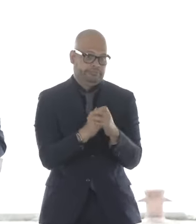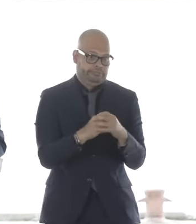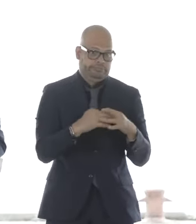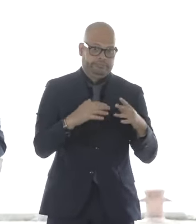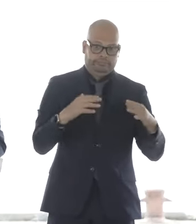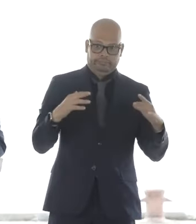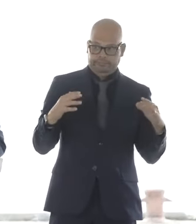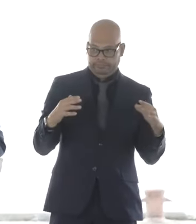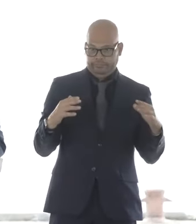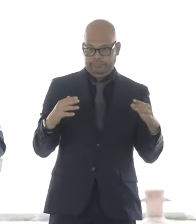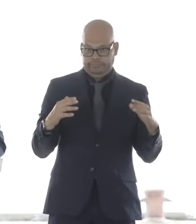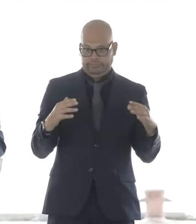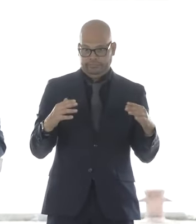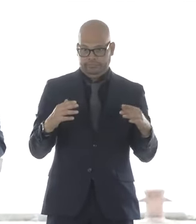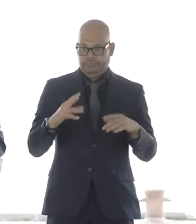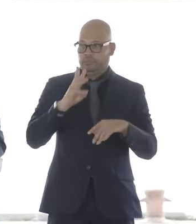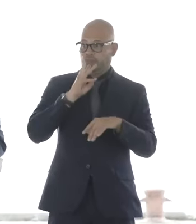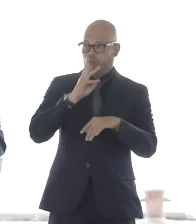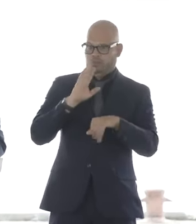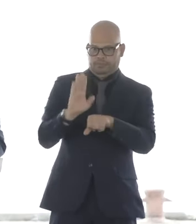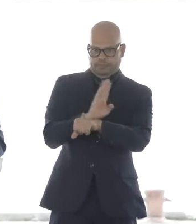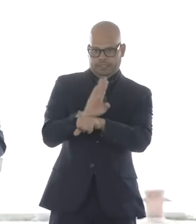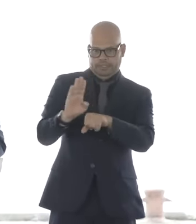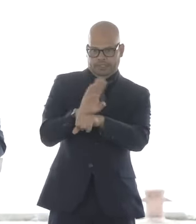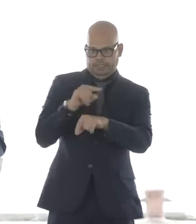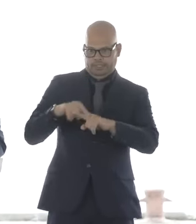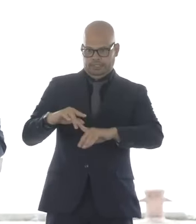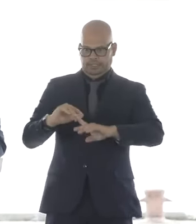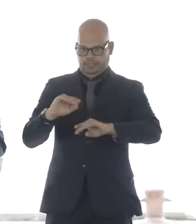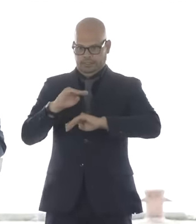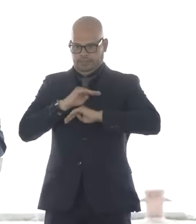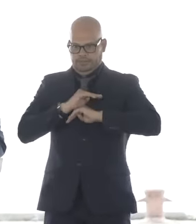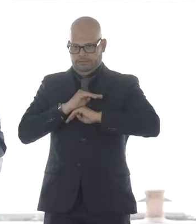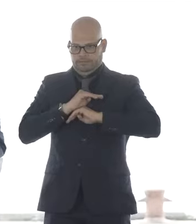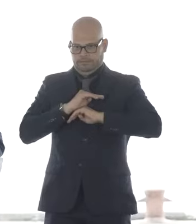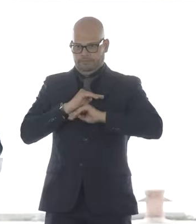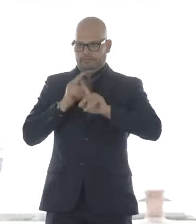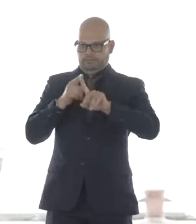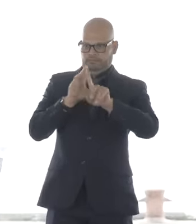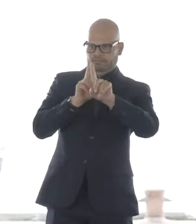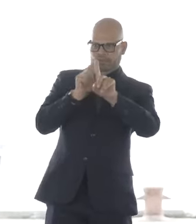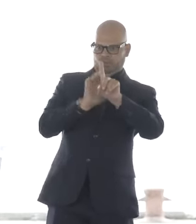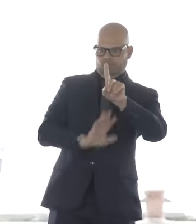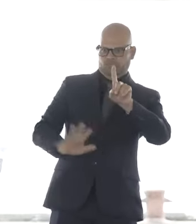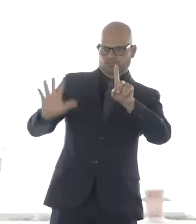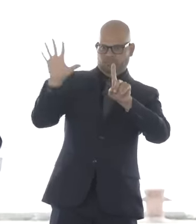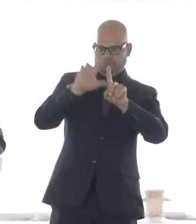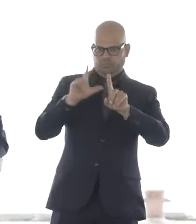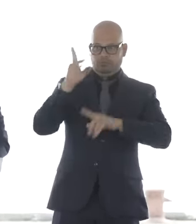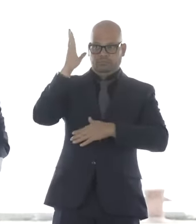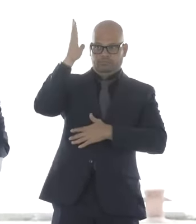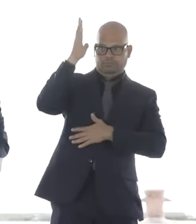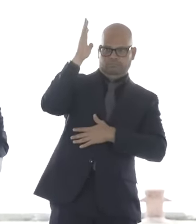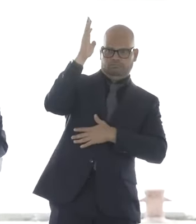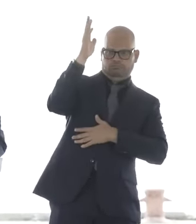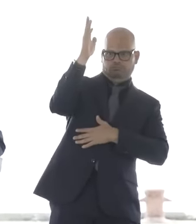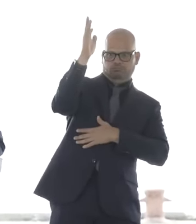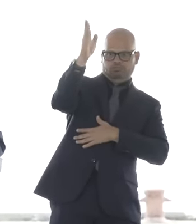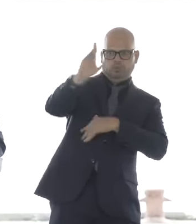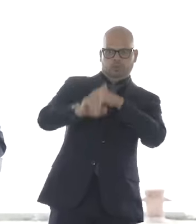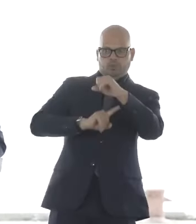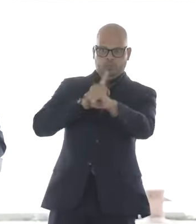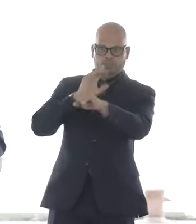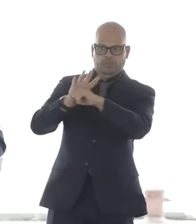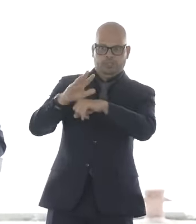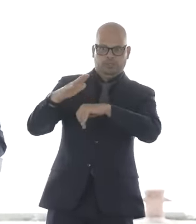needs today and in the future. We are committed to modernizing our nation's port infrastructure, and this has resulted in